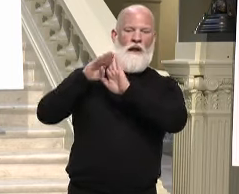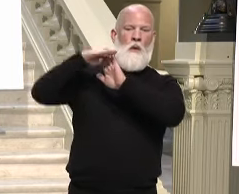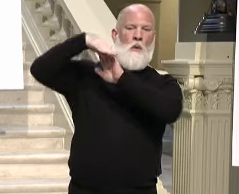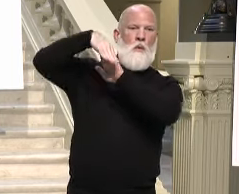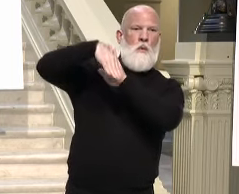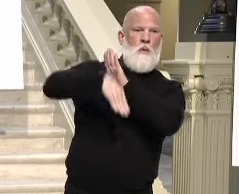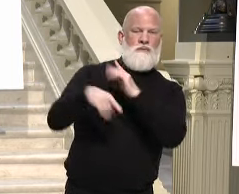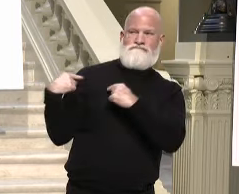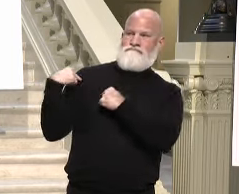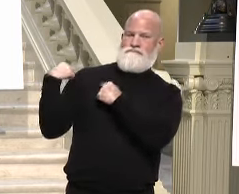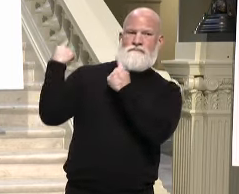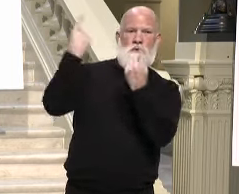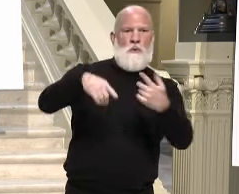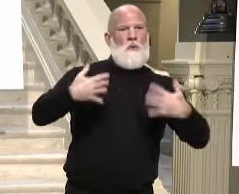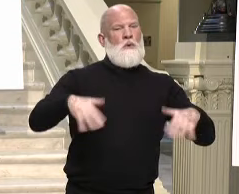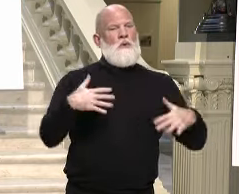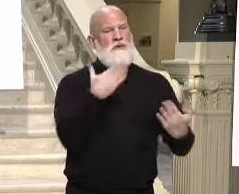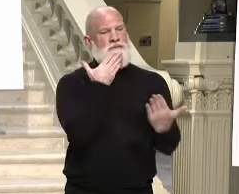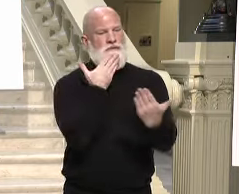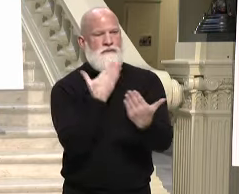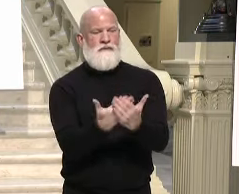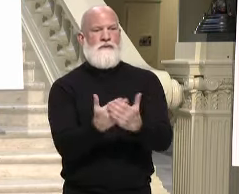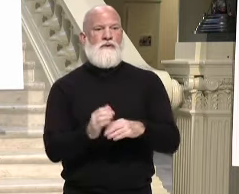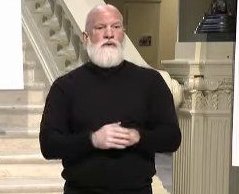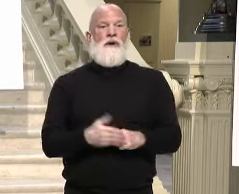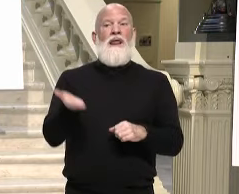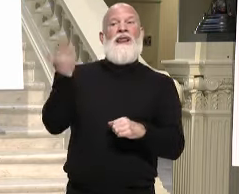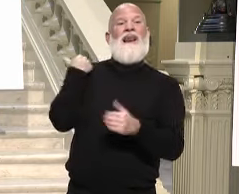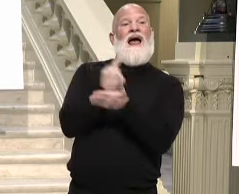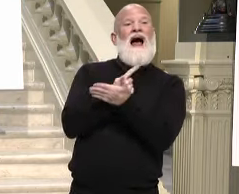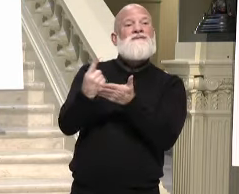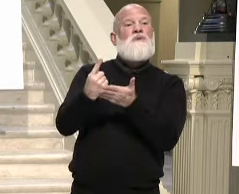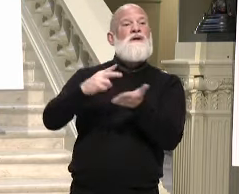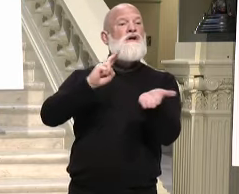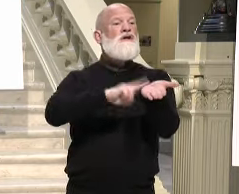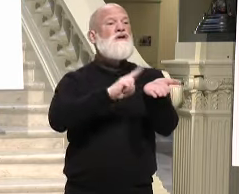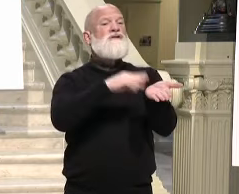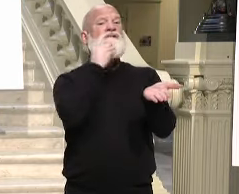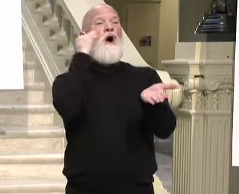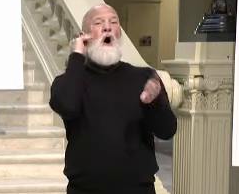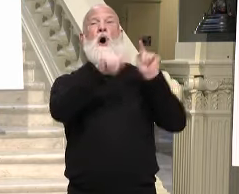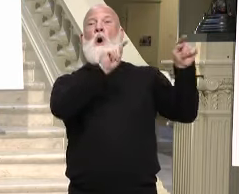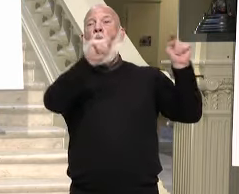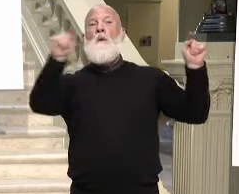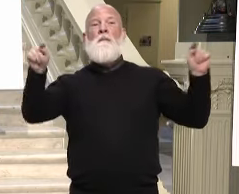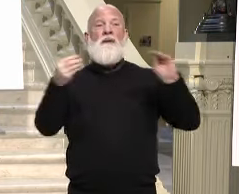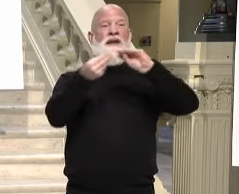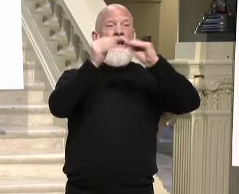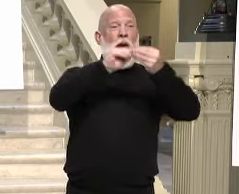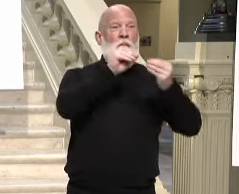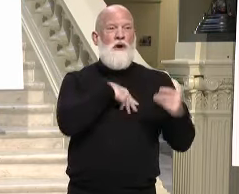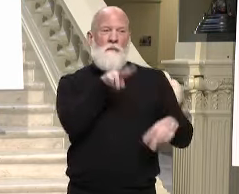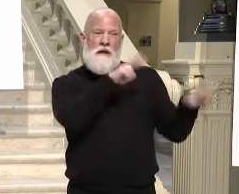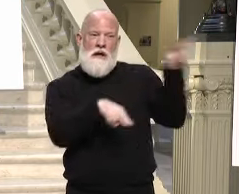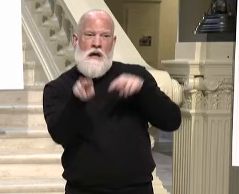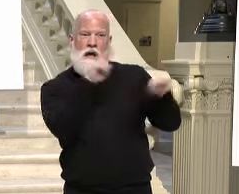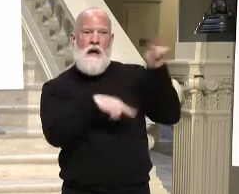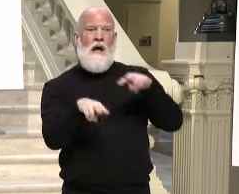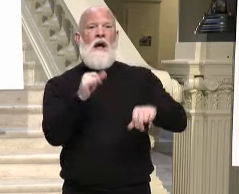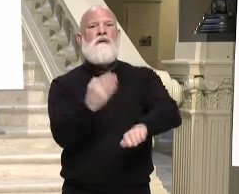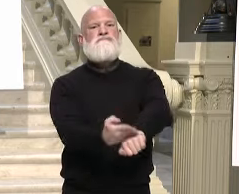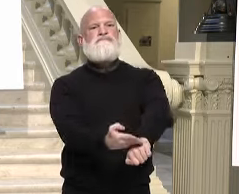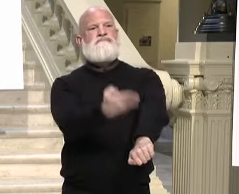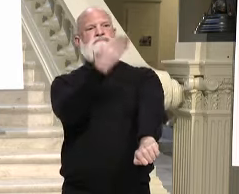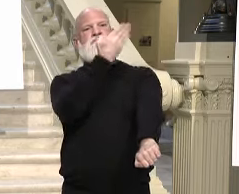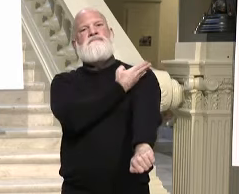As I mentioned last week, long-term care facilities have really shown dramatic improvement, which I think